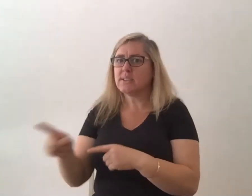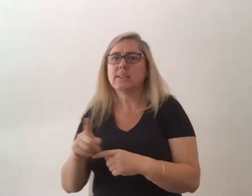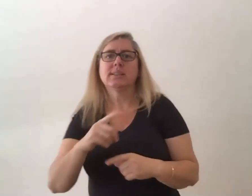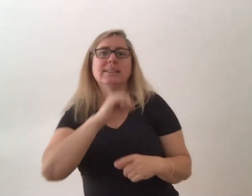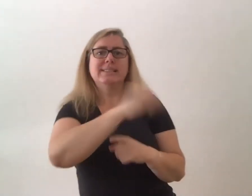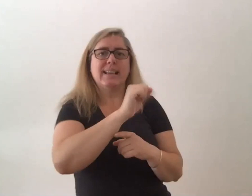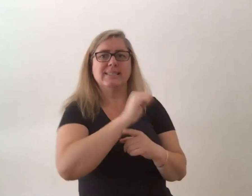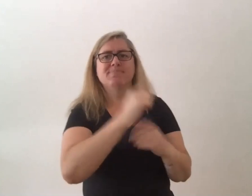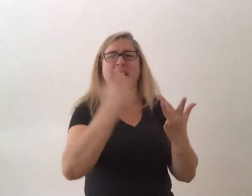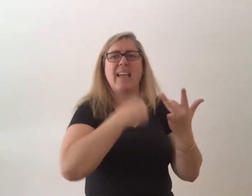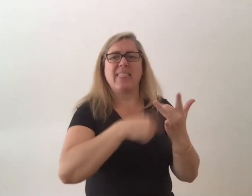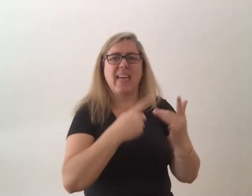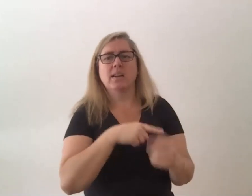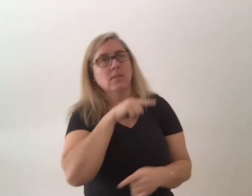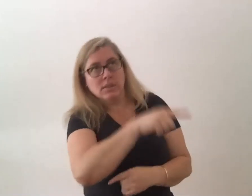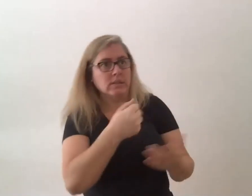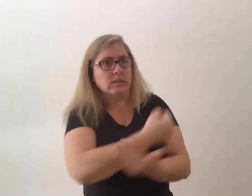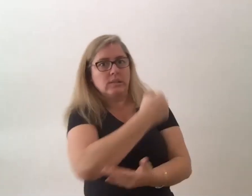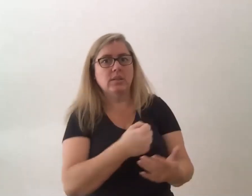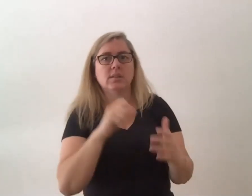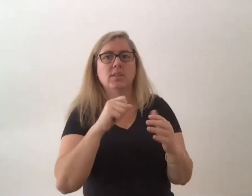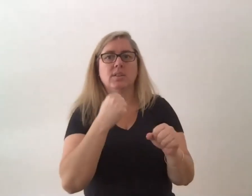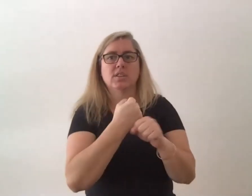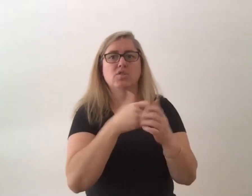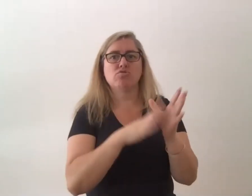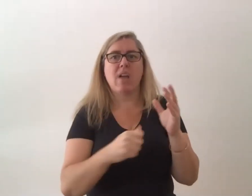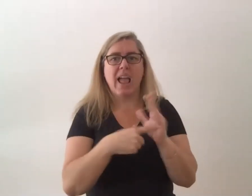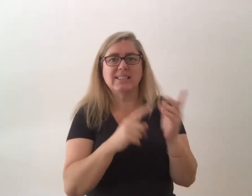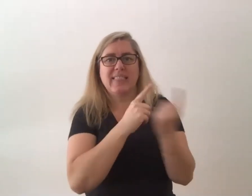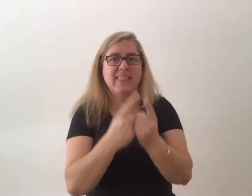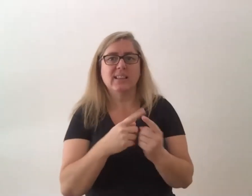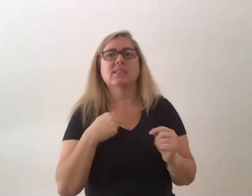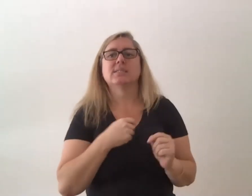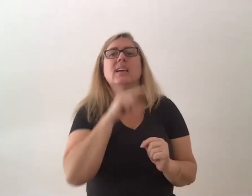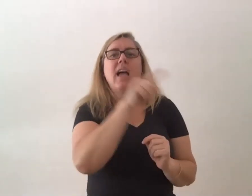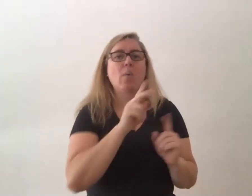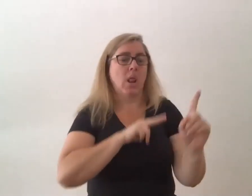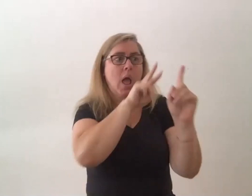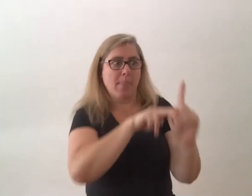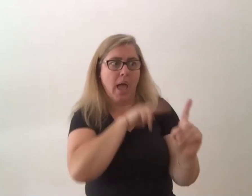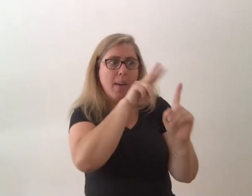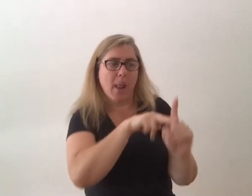so i'll just keep applying until i win but i'm determined